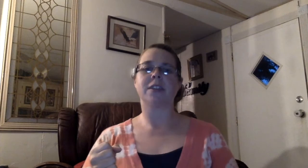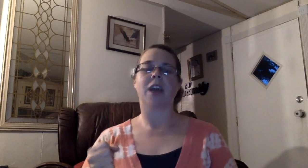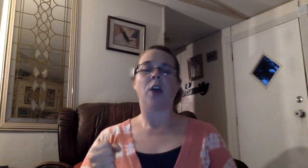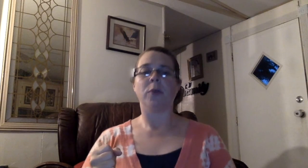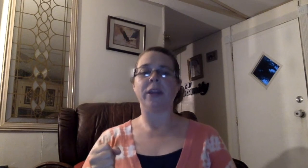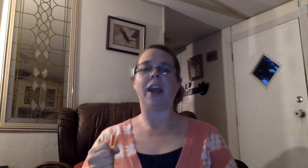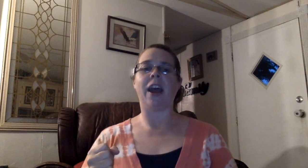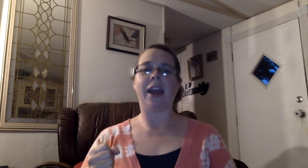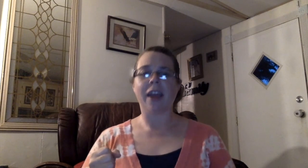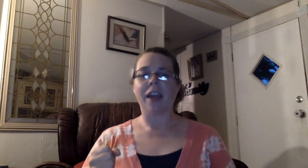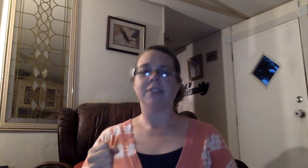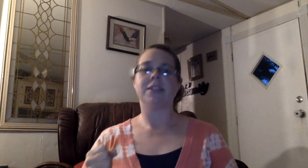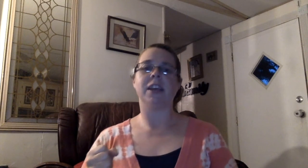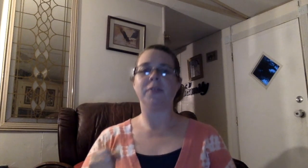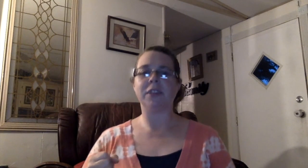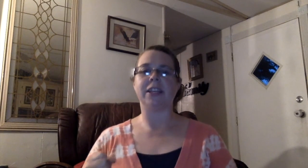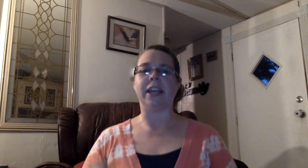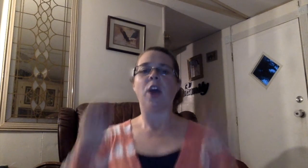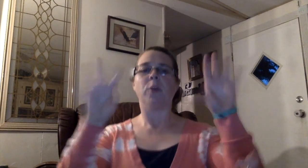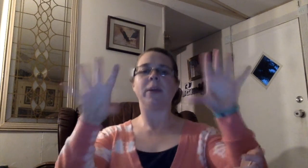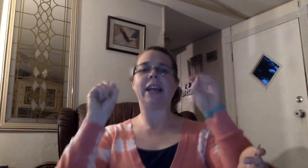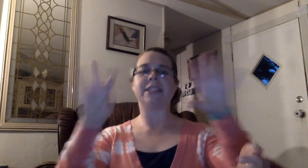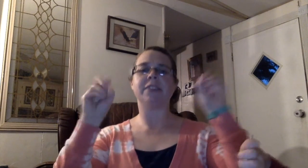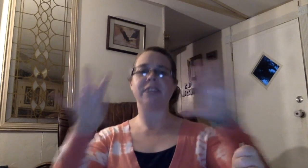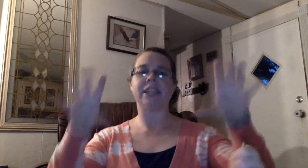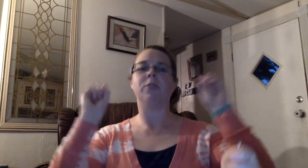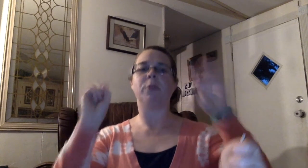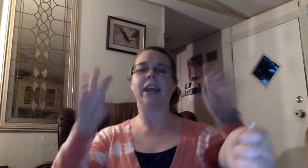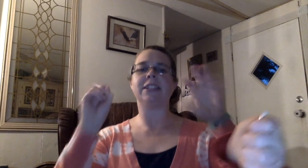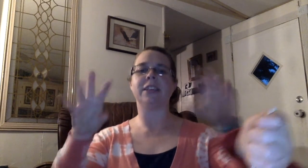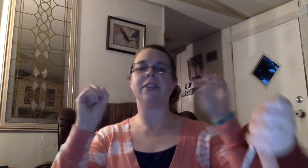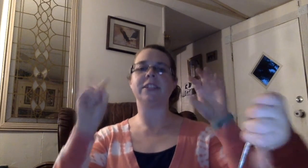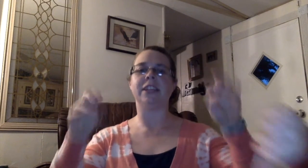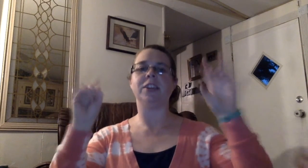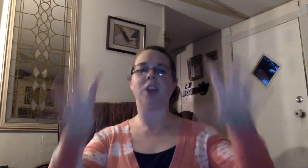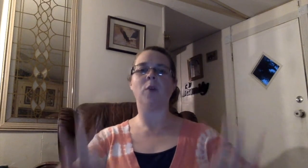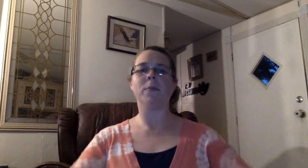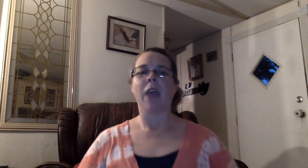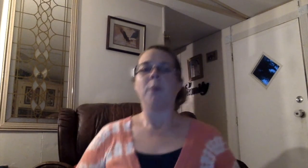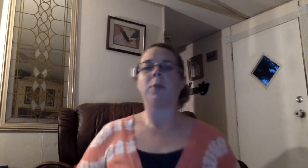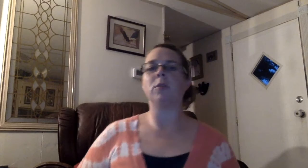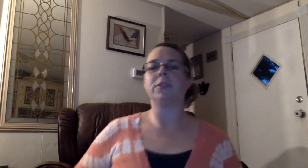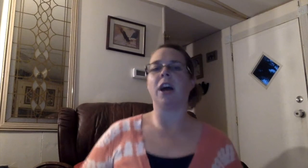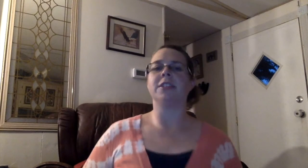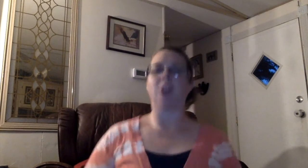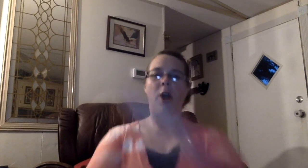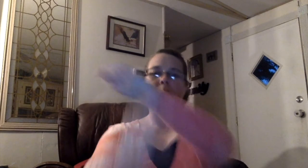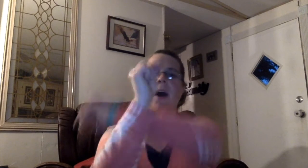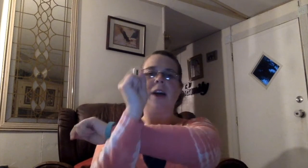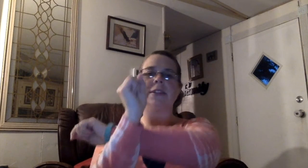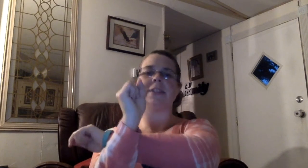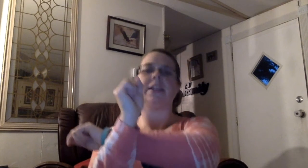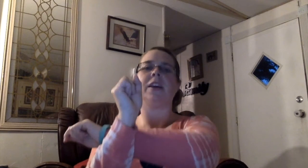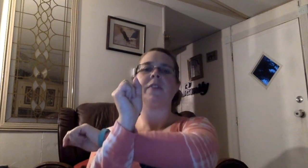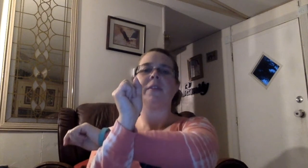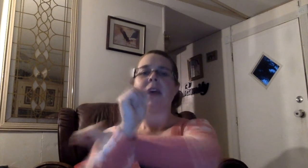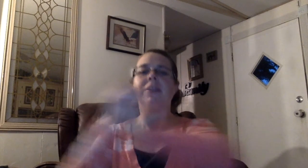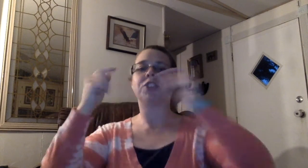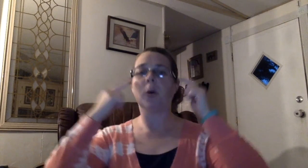reactivity, reactivity, reactivity. Protons are positive, they show